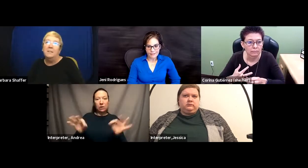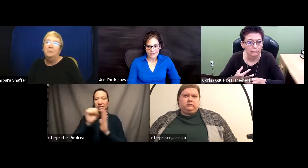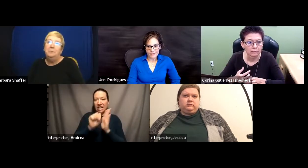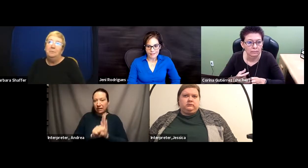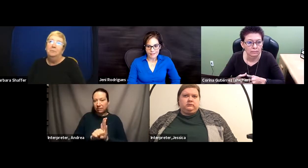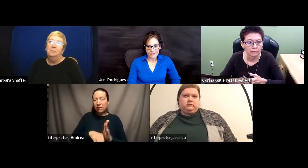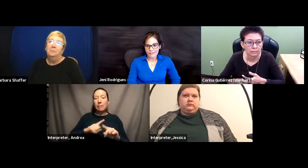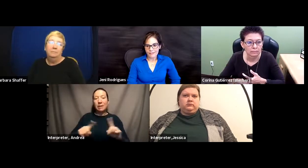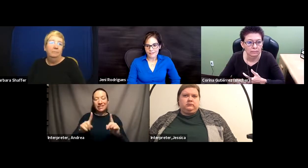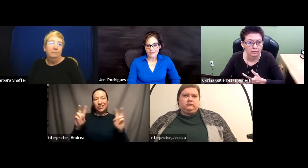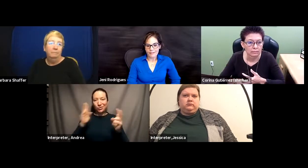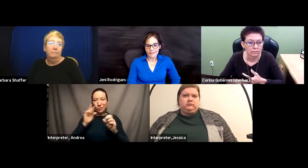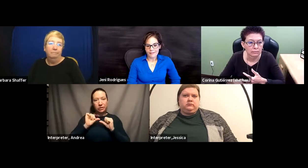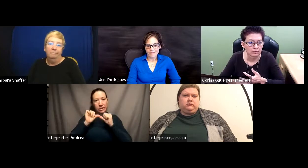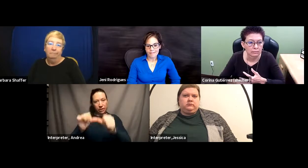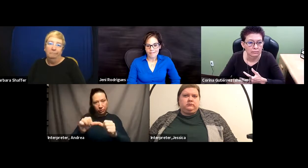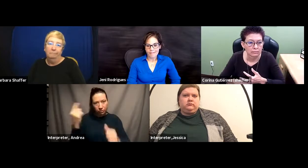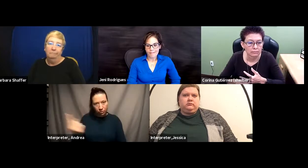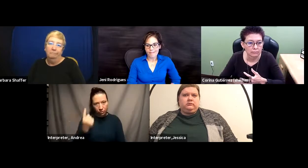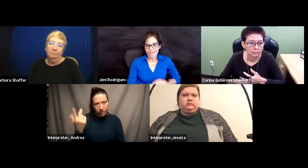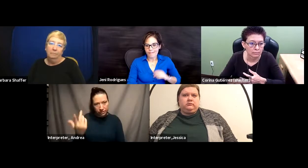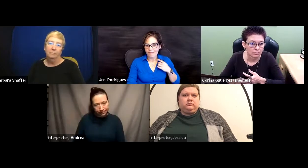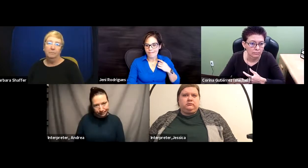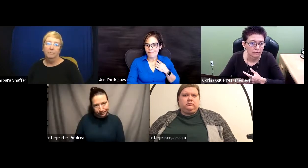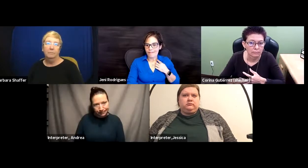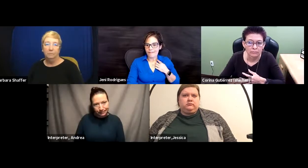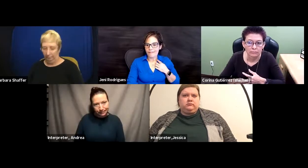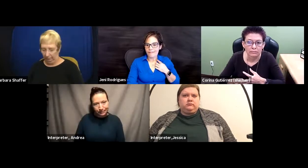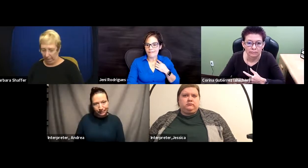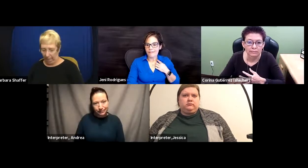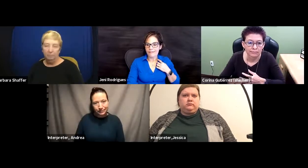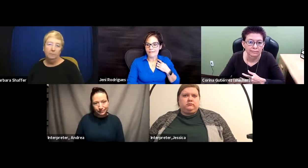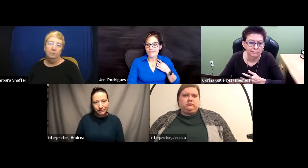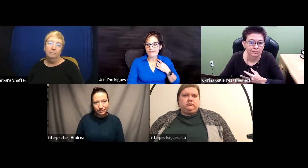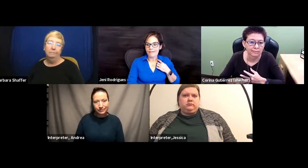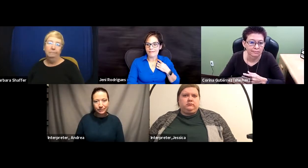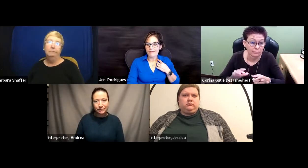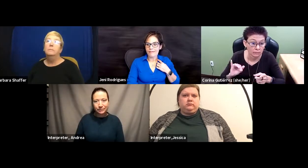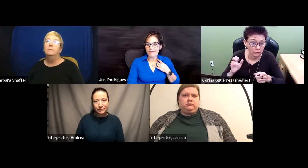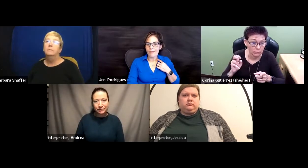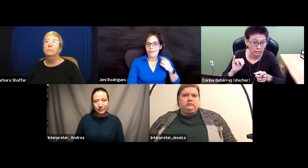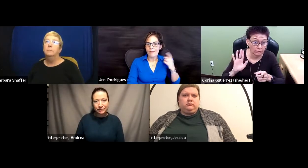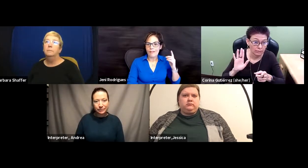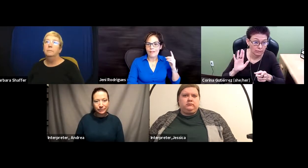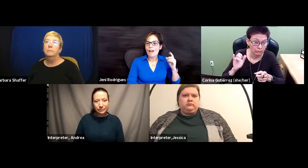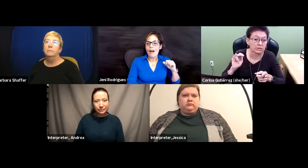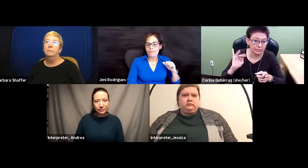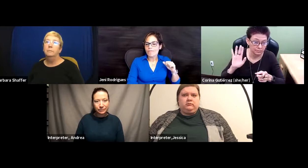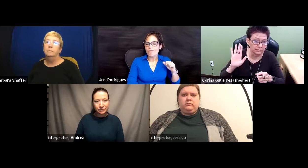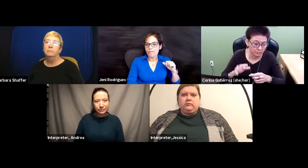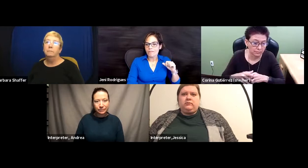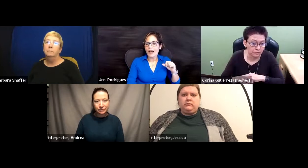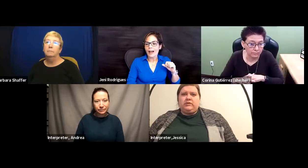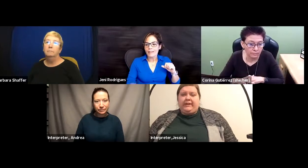Jenny,